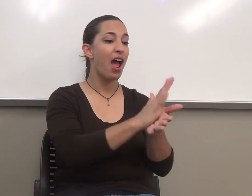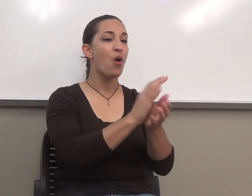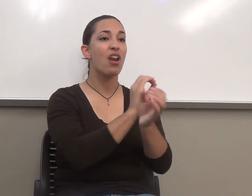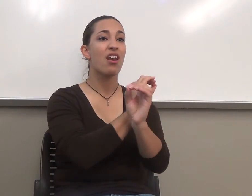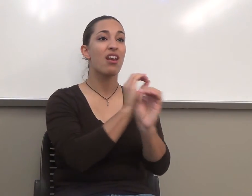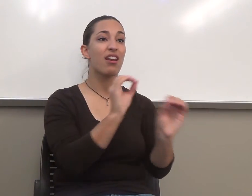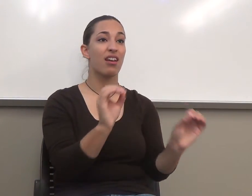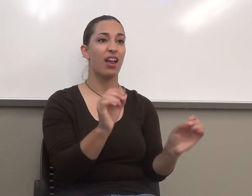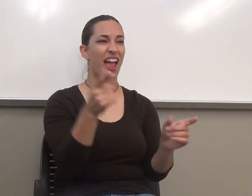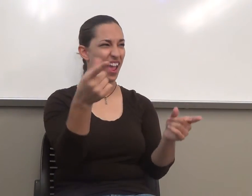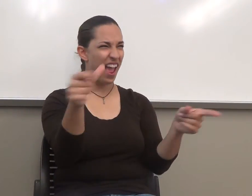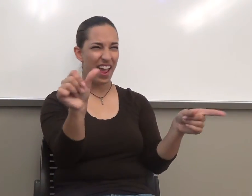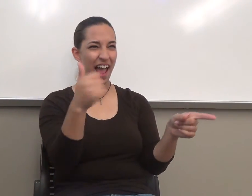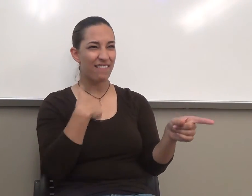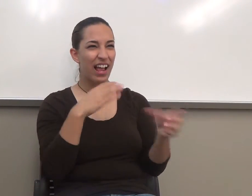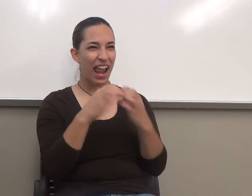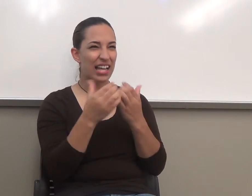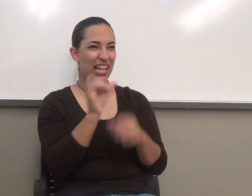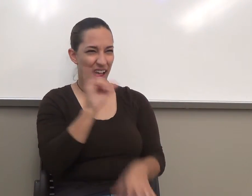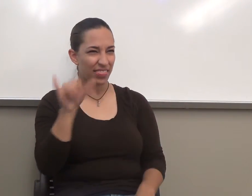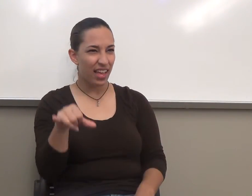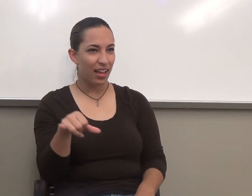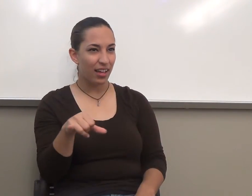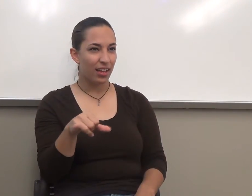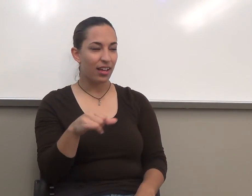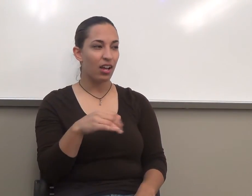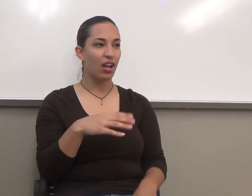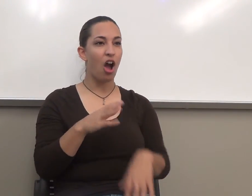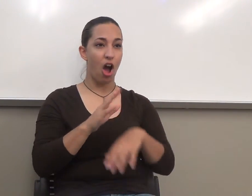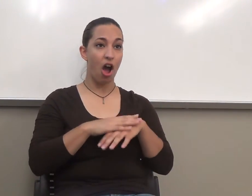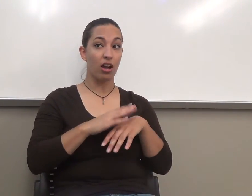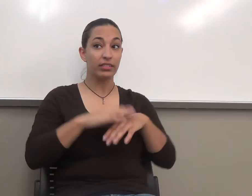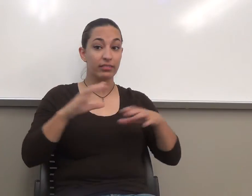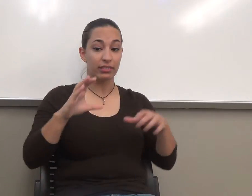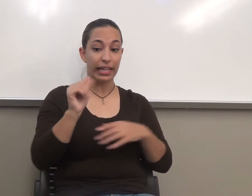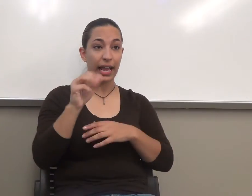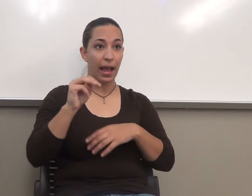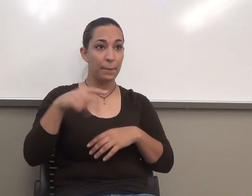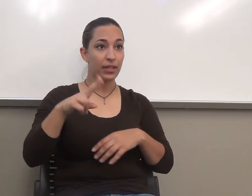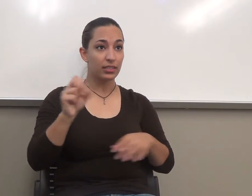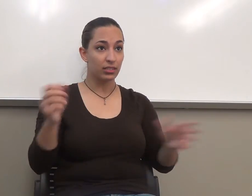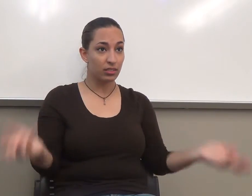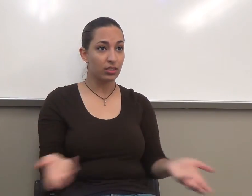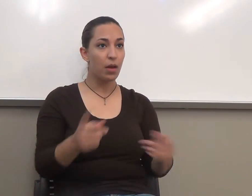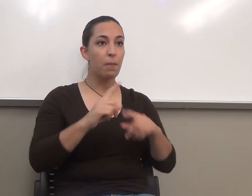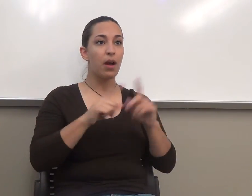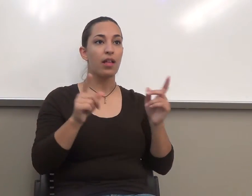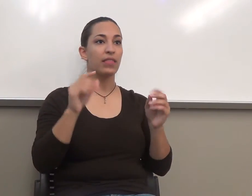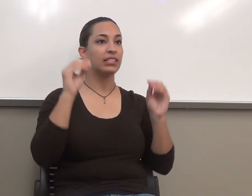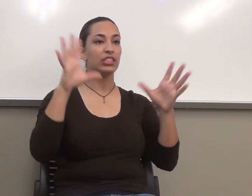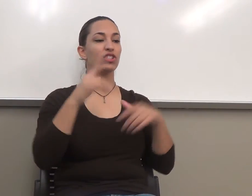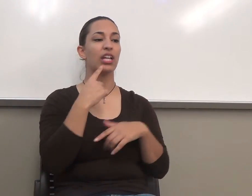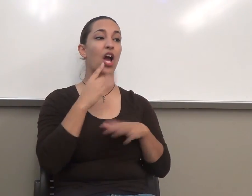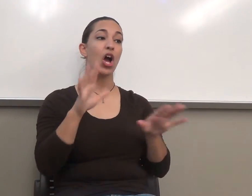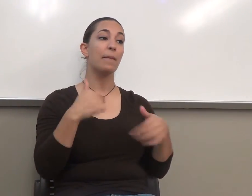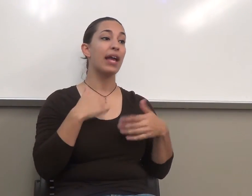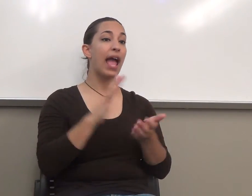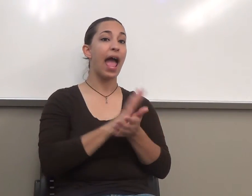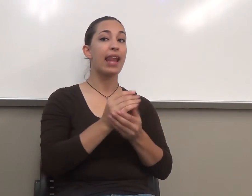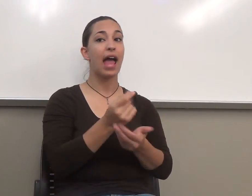anyone have a class like that, an on-campus class where there's a teacher saying, I don't have any handouts? Go to